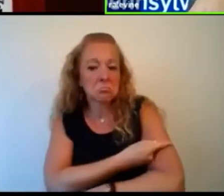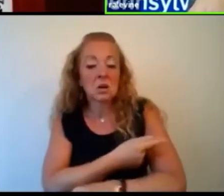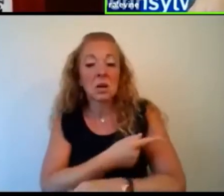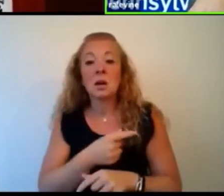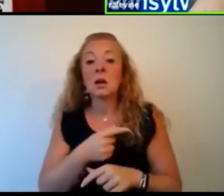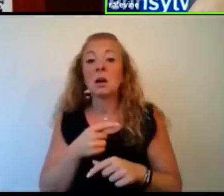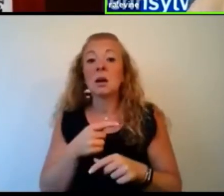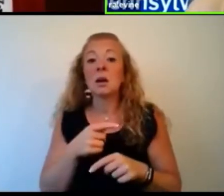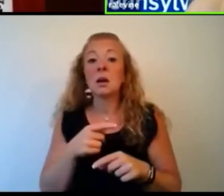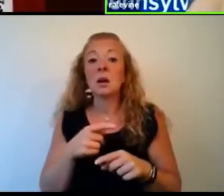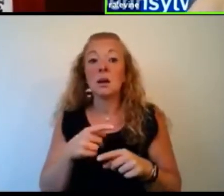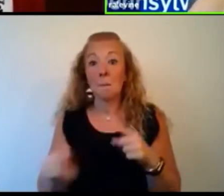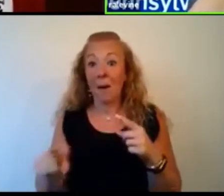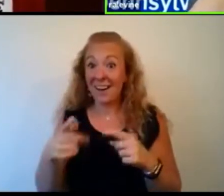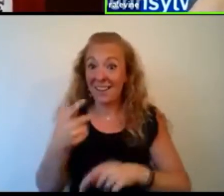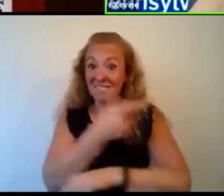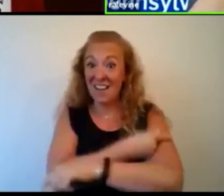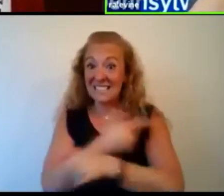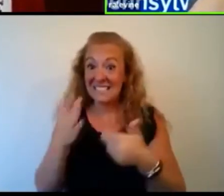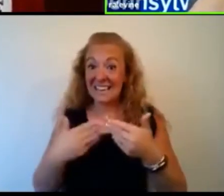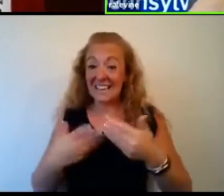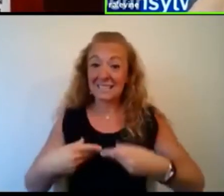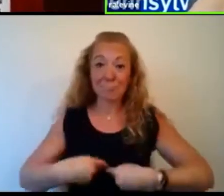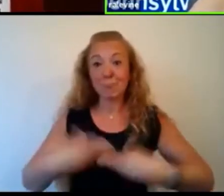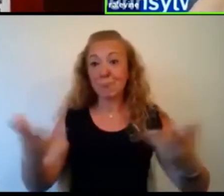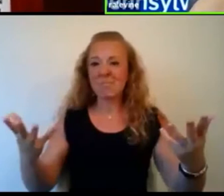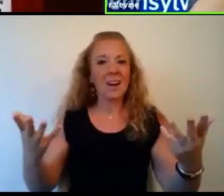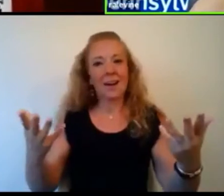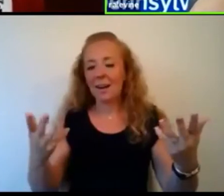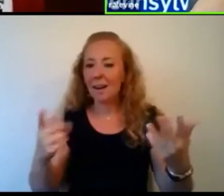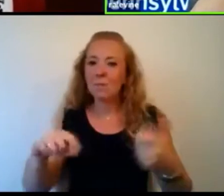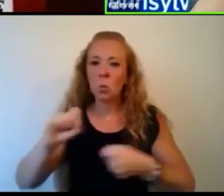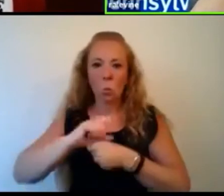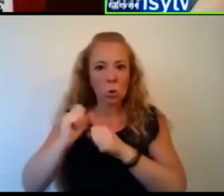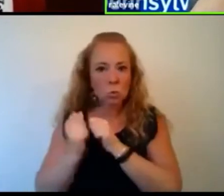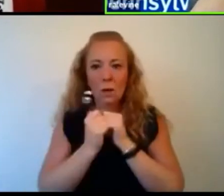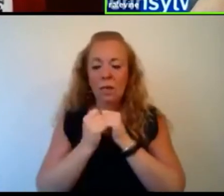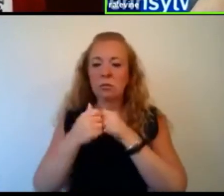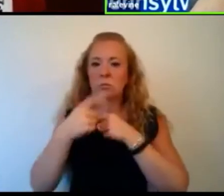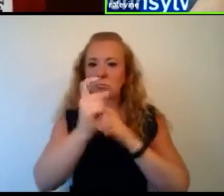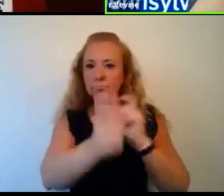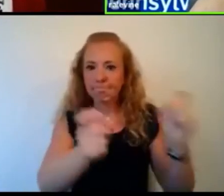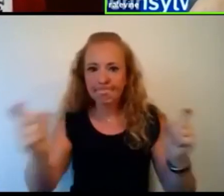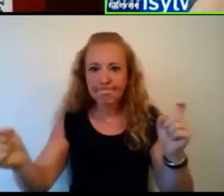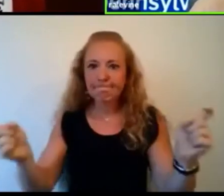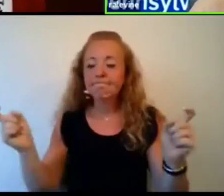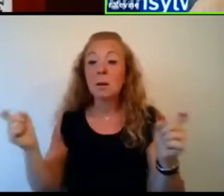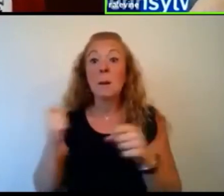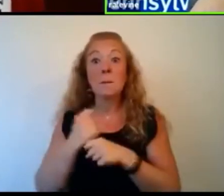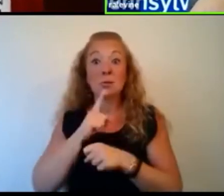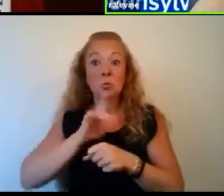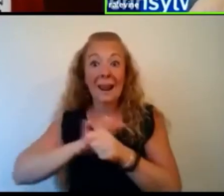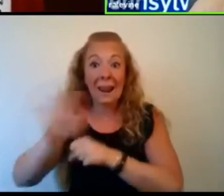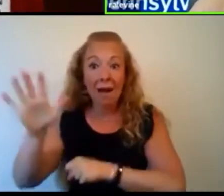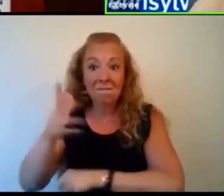get distributed by itself. We're going to have to work to distribute the vaccine. Uh, we'll have to see is if there are enough vaccine and the production rate